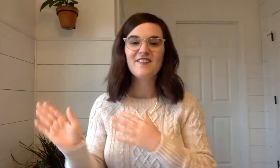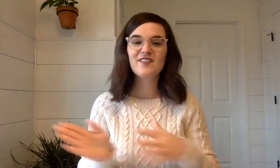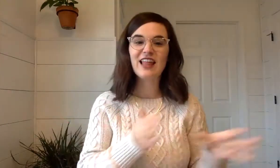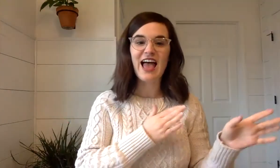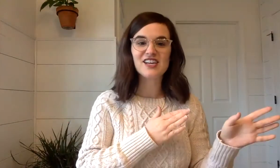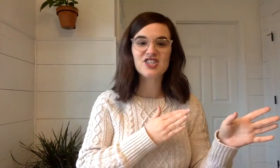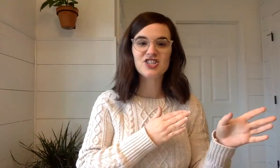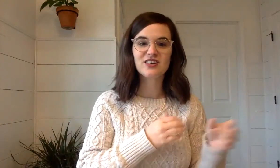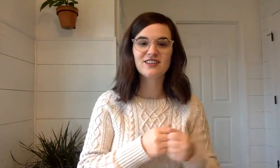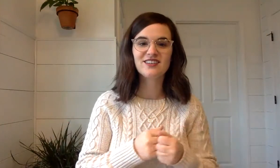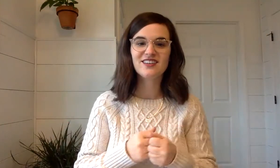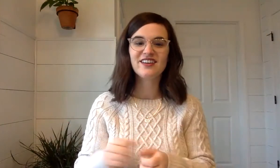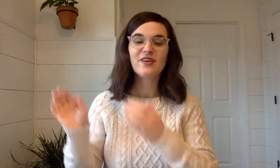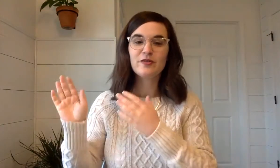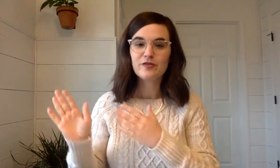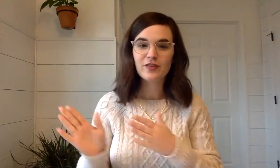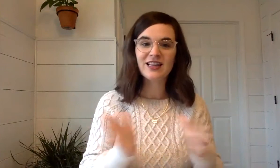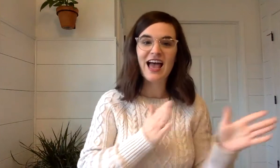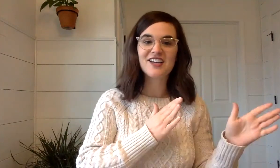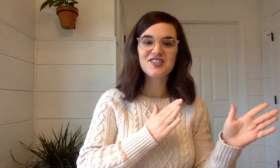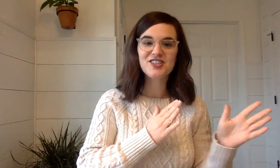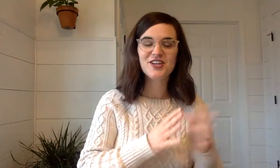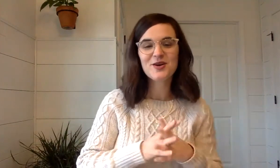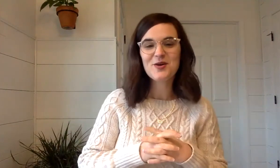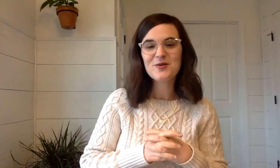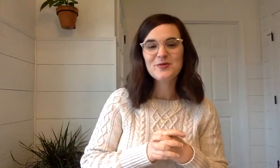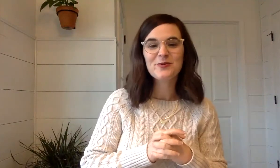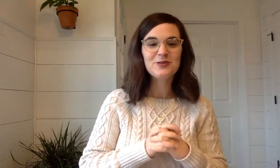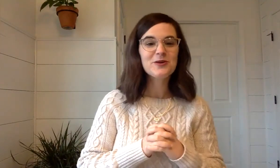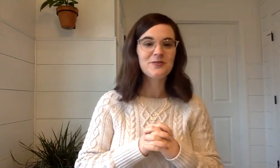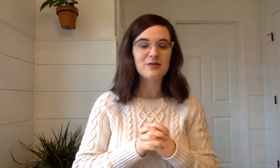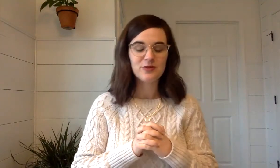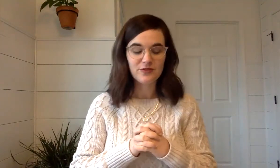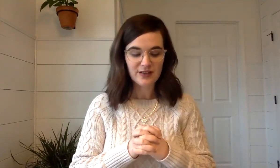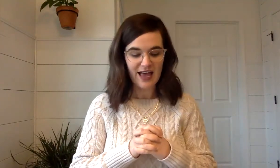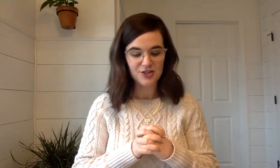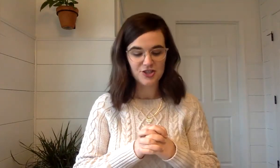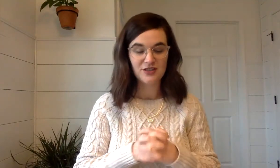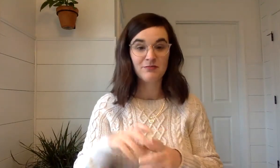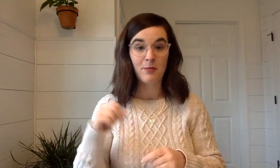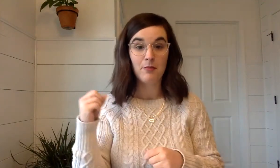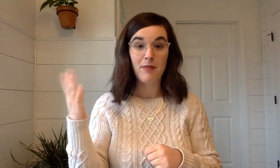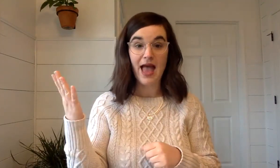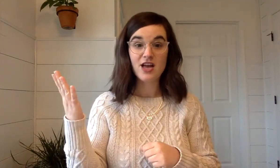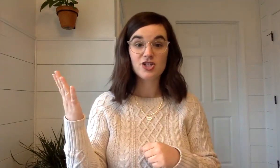Flash. Flash. Which word rhymes with flash? Mash. Mash.